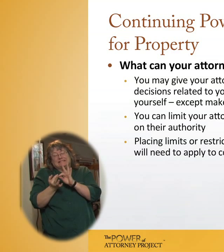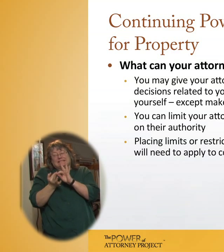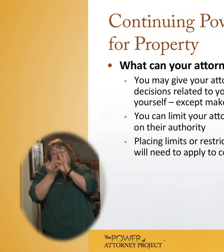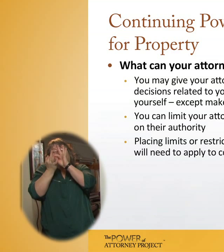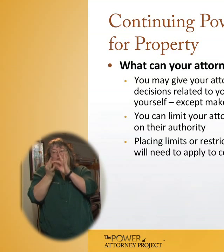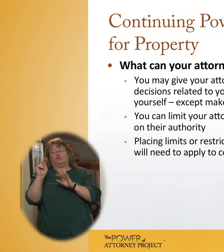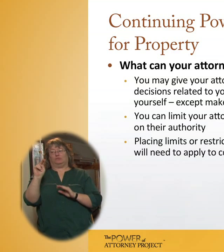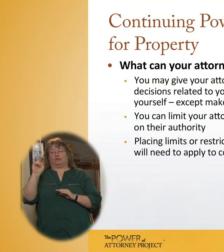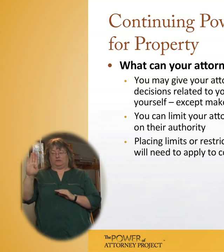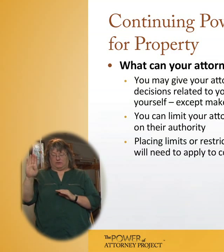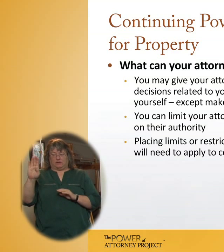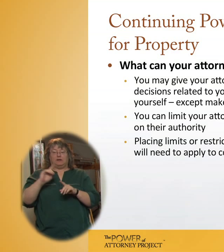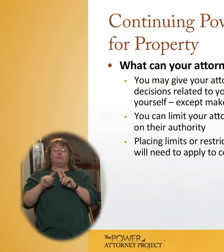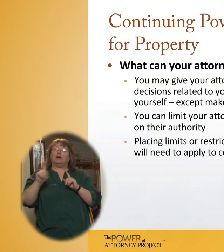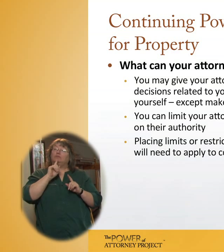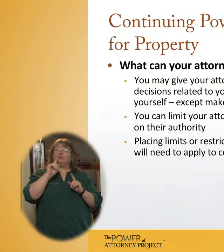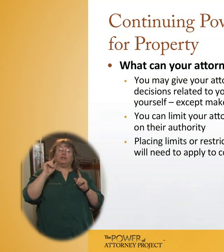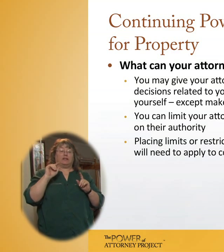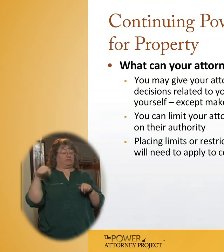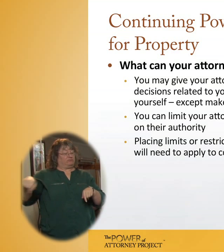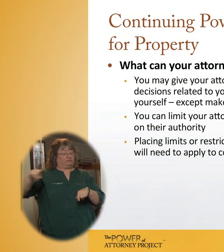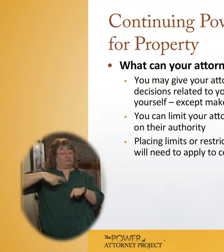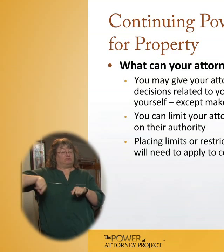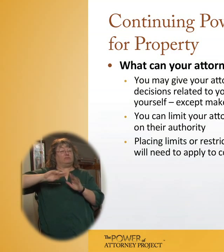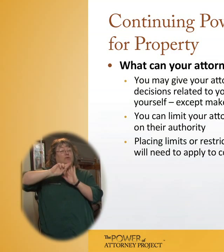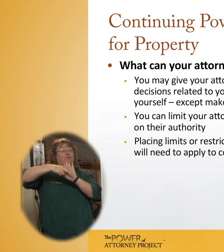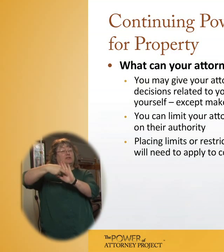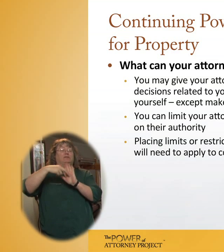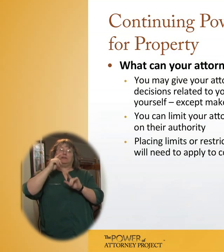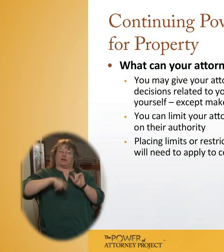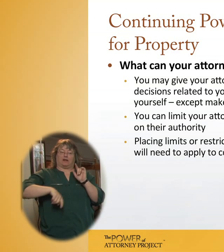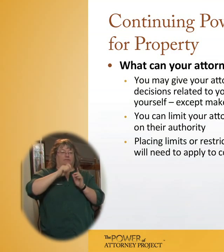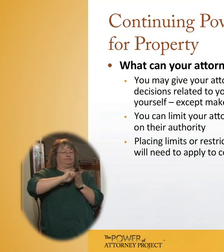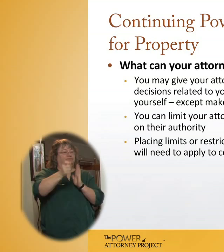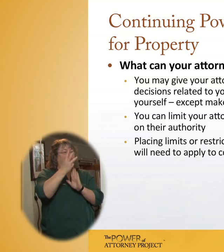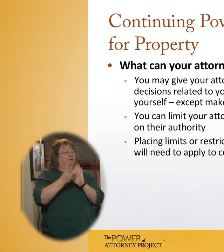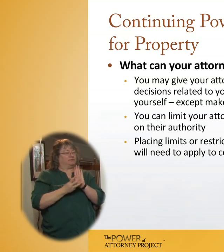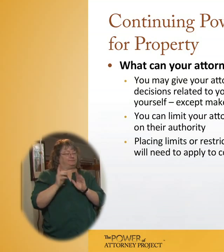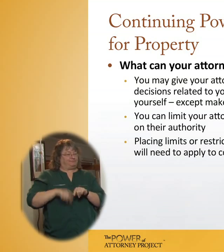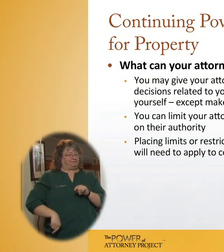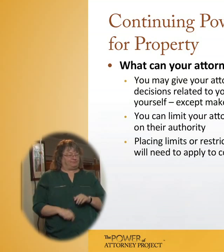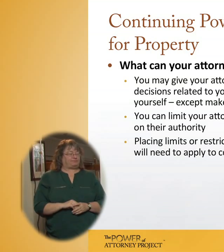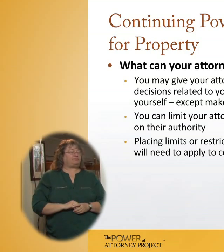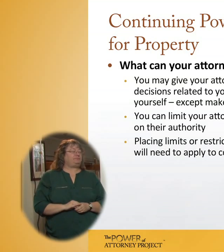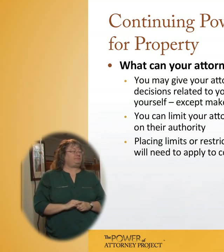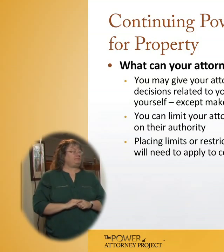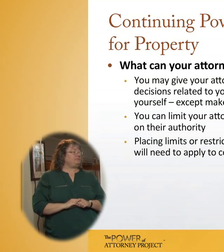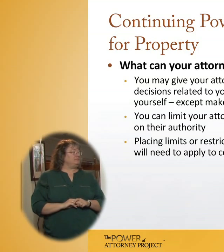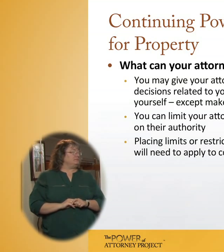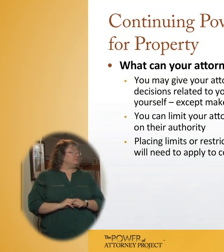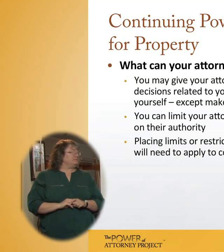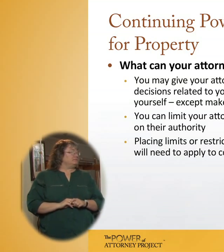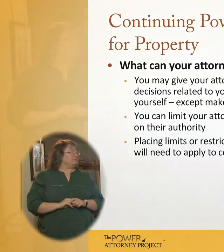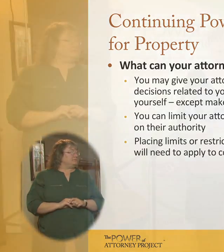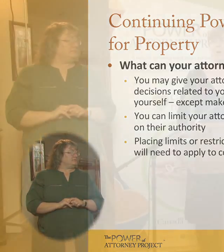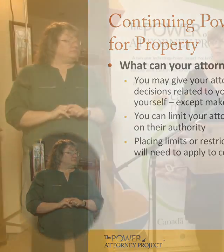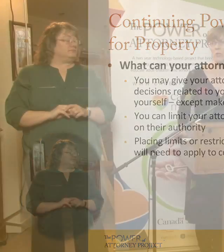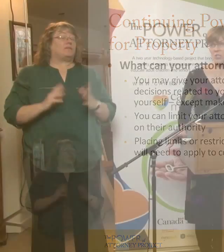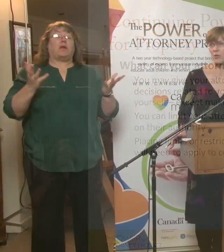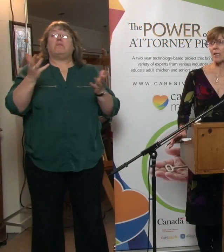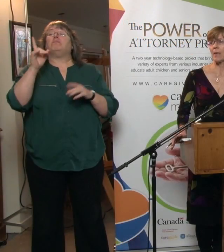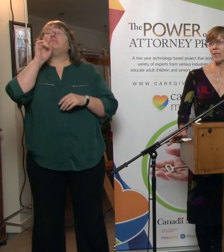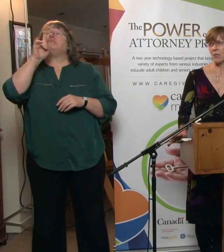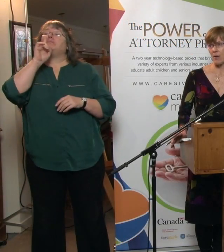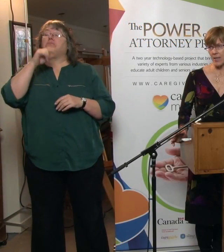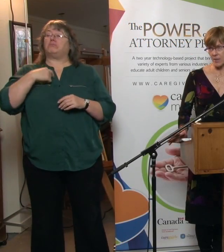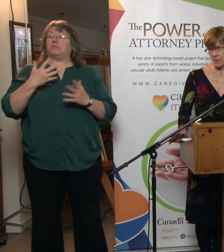Brunswick, but basically that's the only thing they cannot do for you. Now, this is where I often have people say, well, what if I want